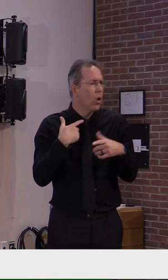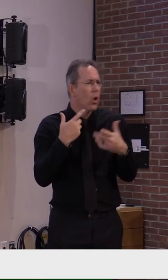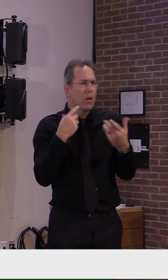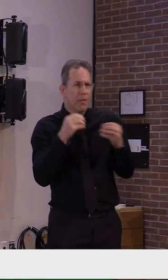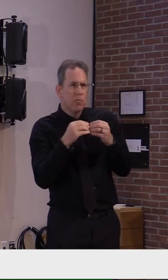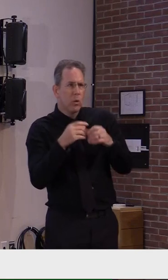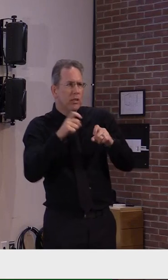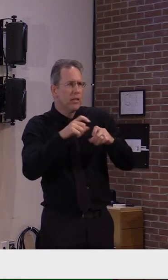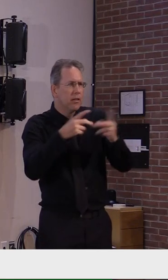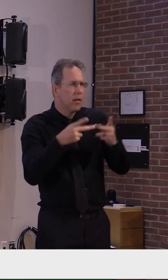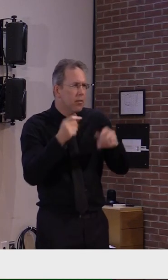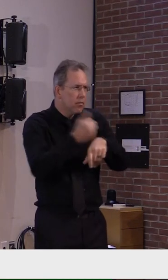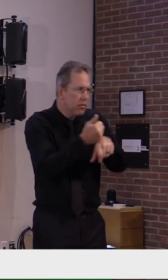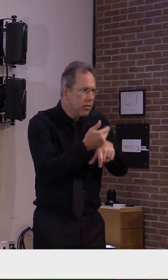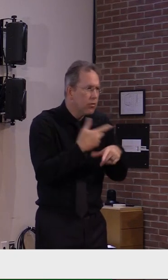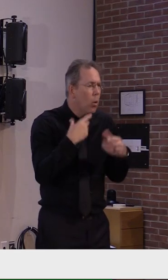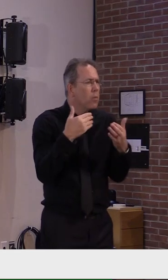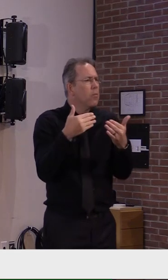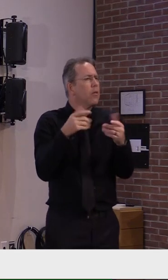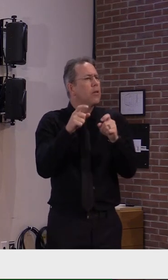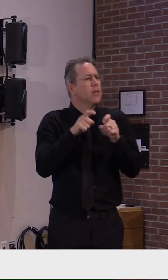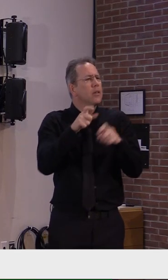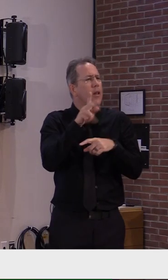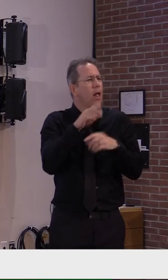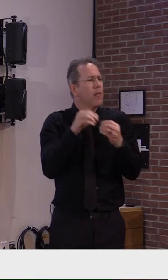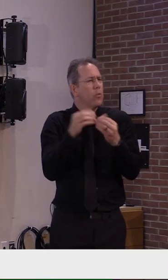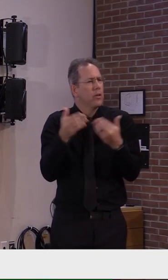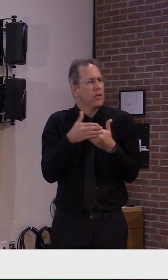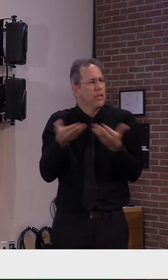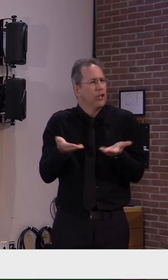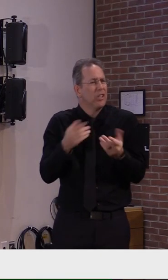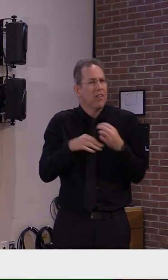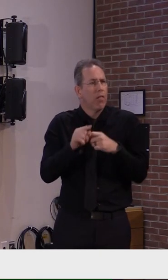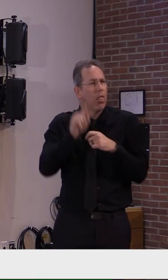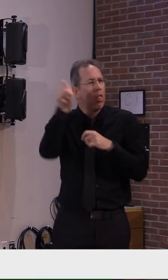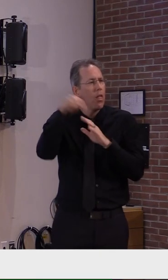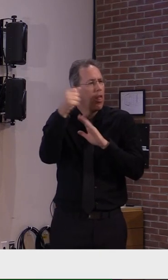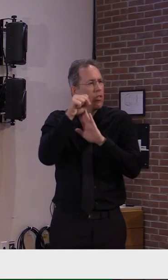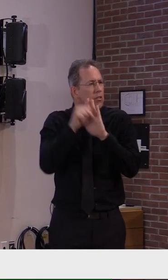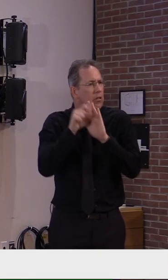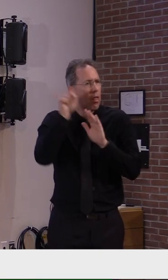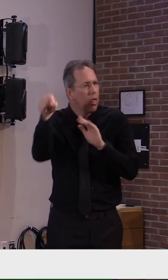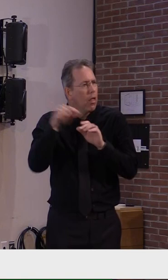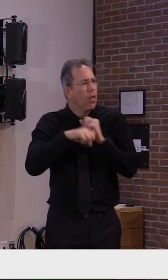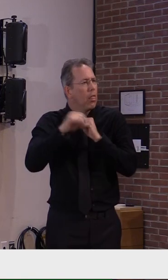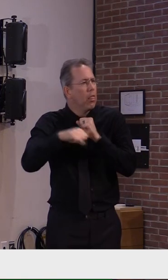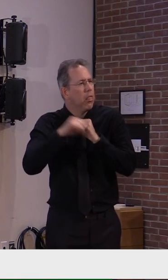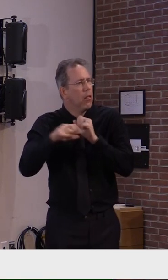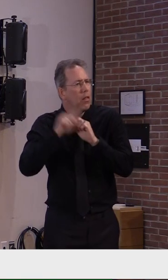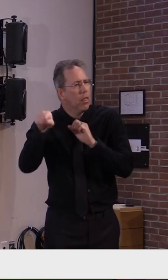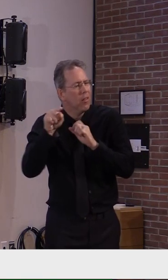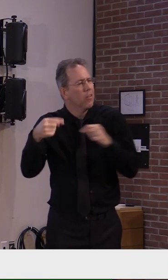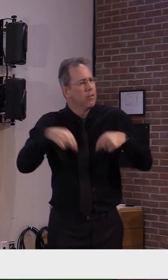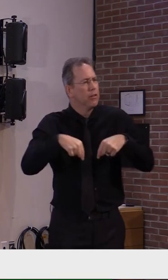Labs throughout the country, depending on what lab your provider uses, will have variances in